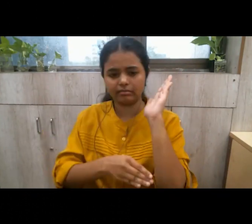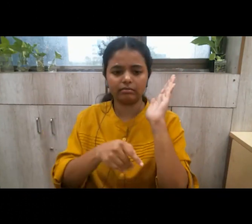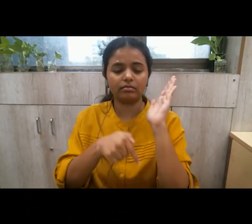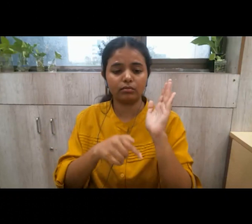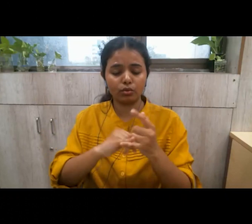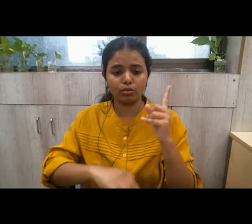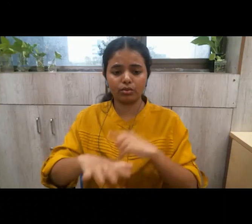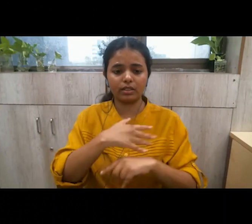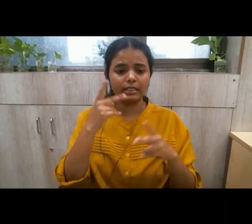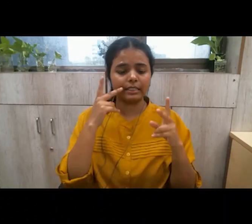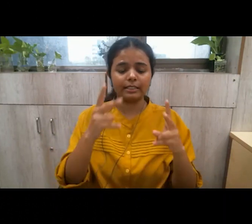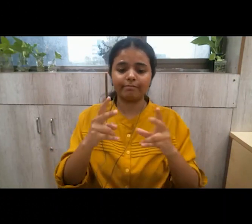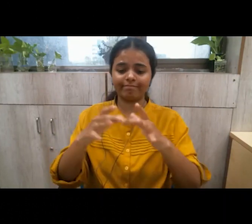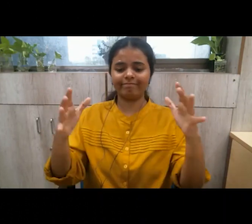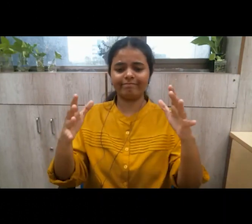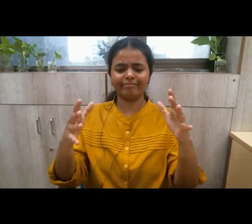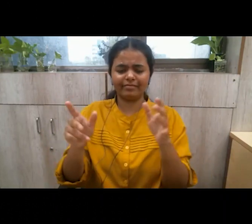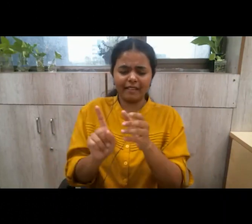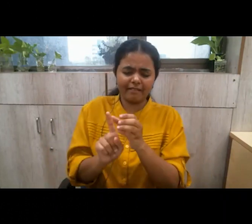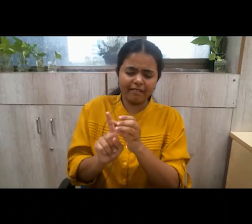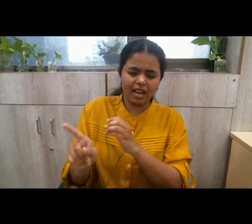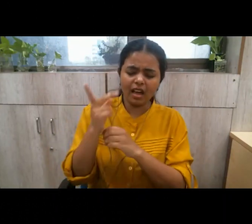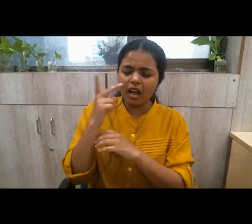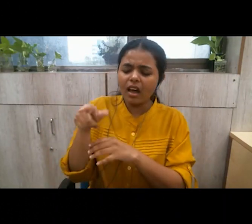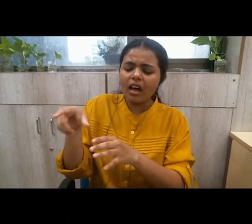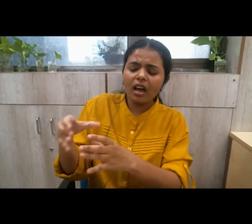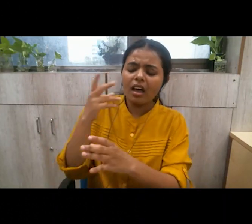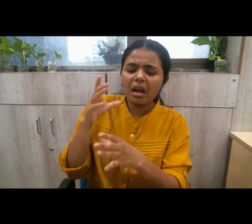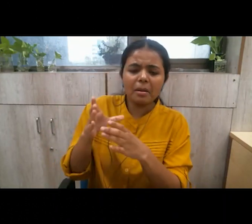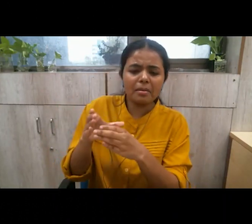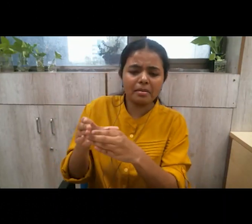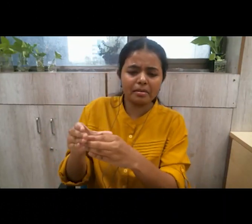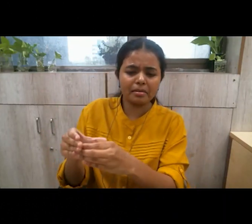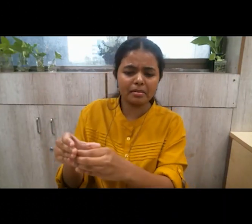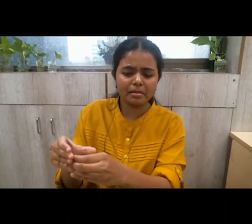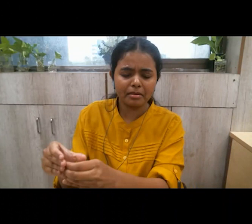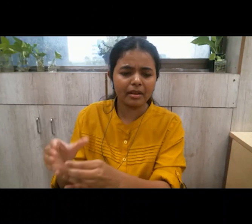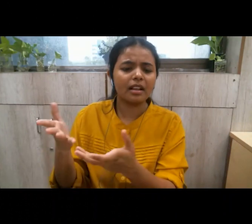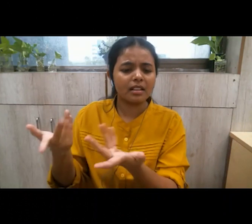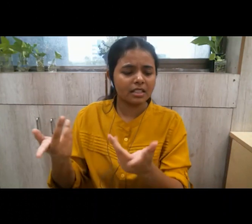not the subject of any prominent news stories